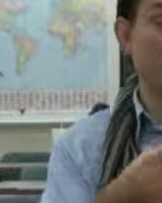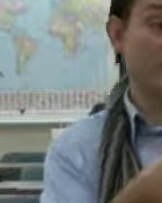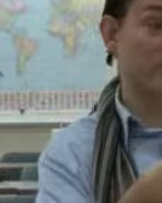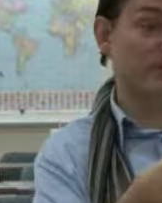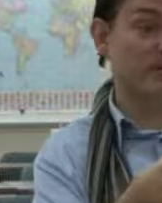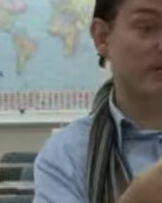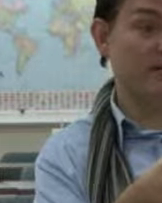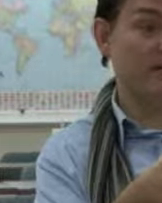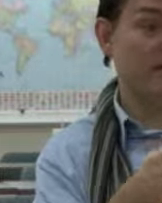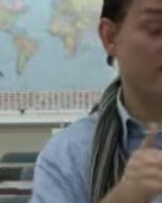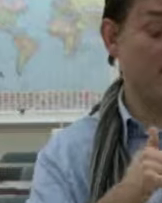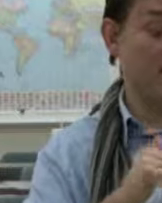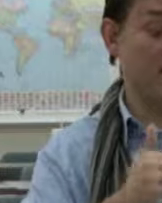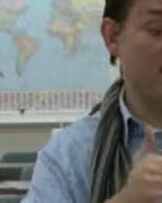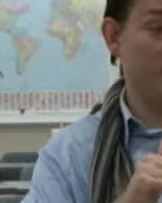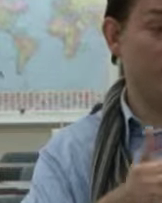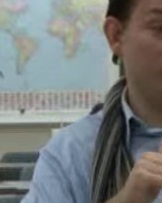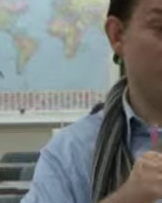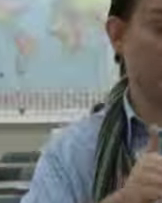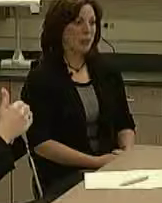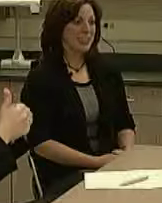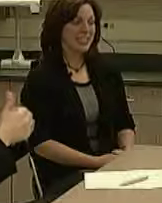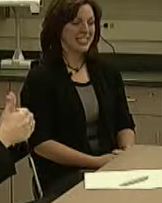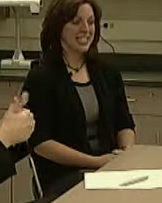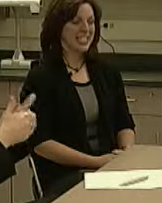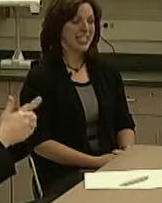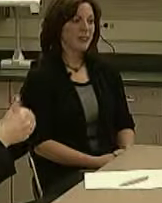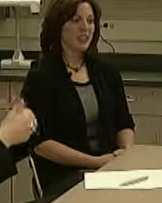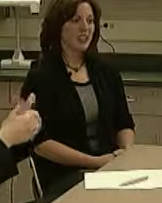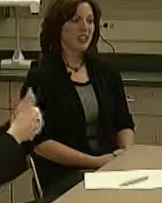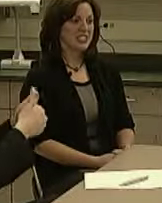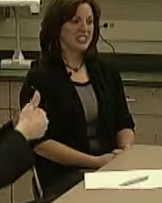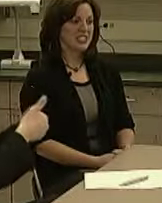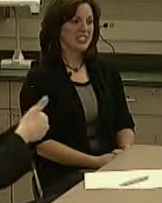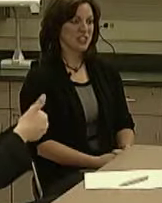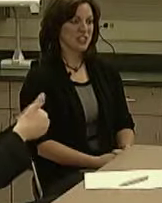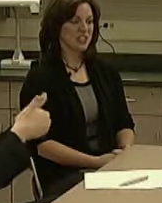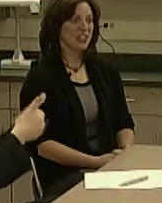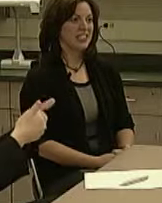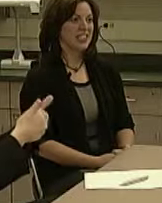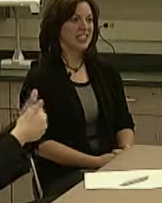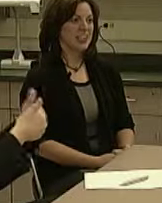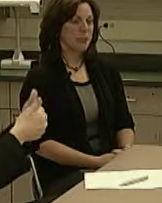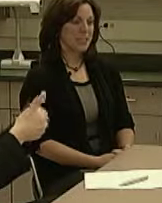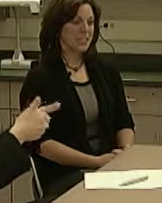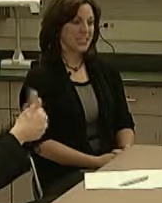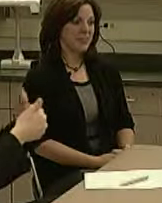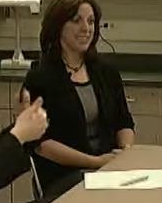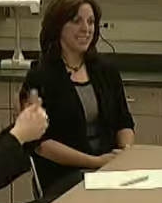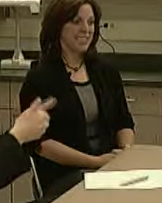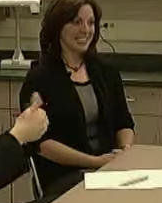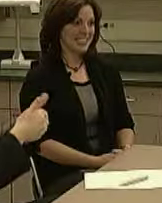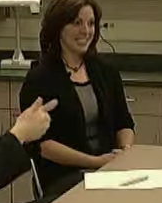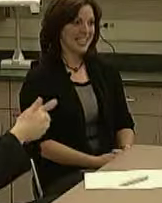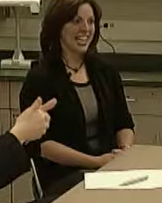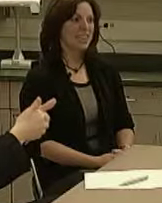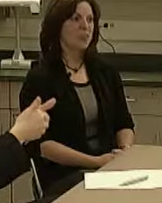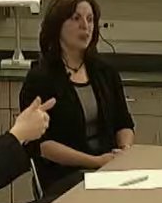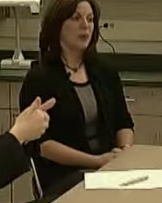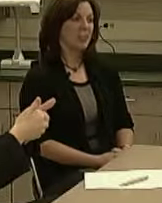This is how are you. So you put your hands together where your knuckles touch. Okay. And move your dominant hand and then you point